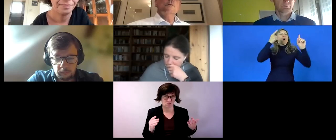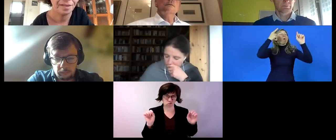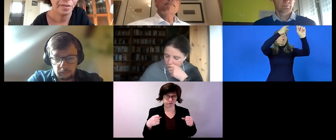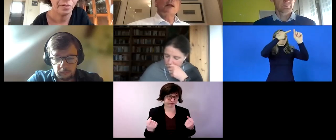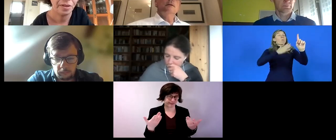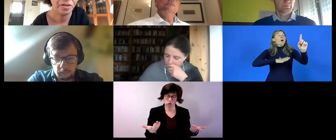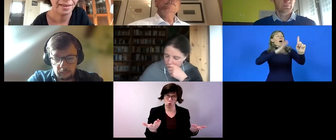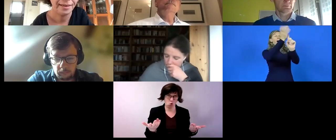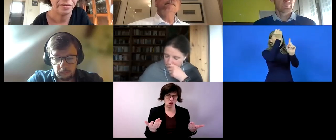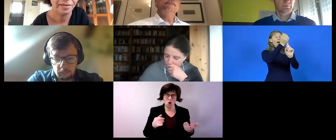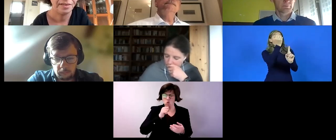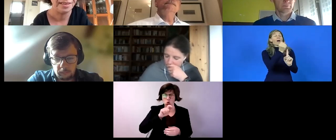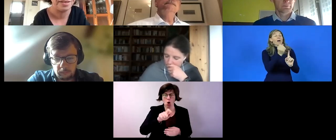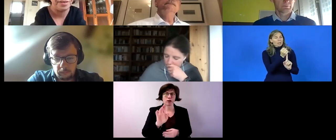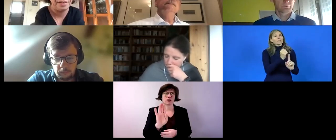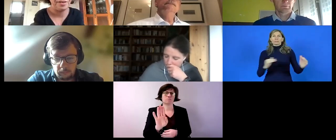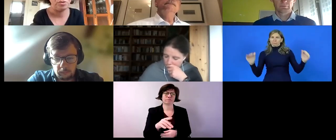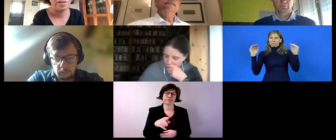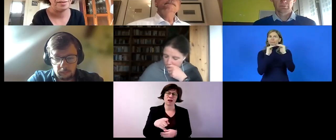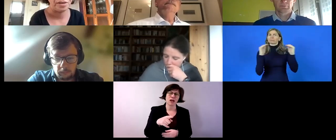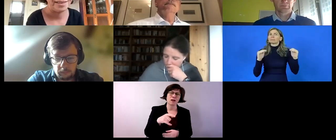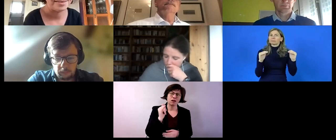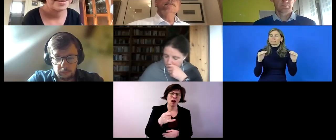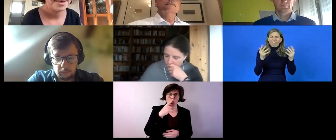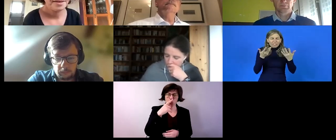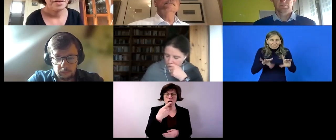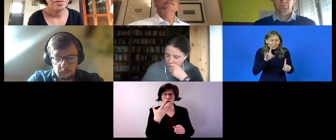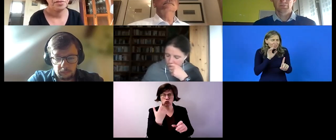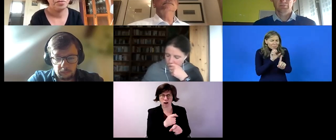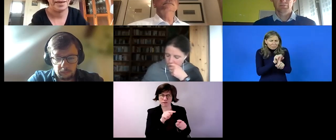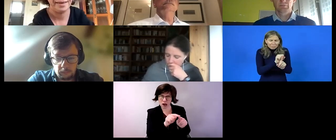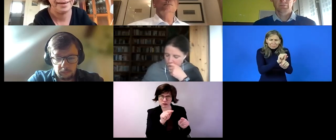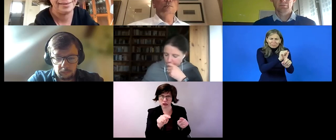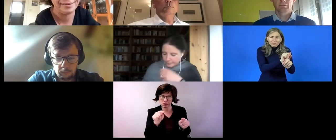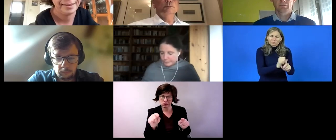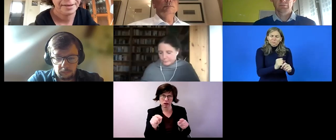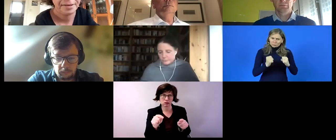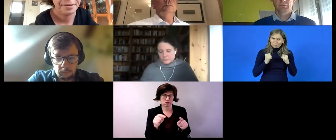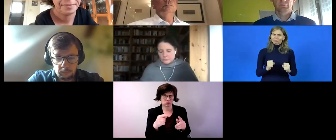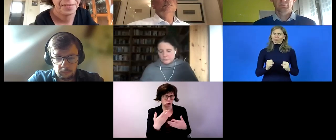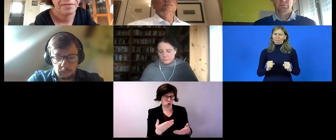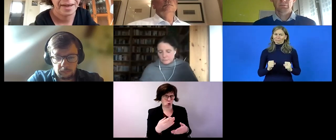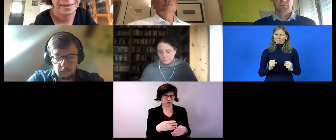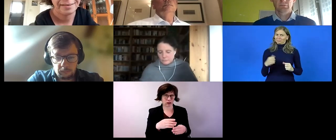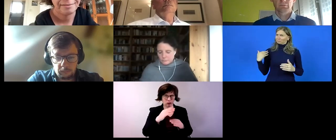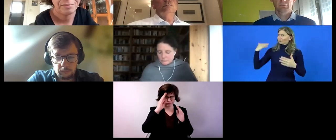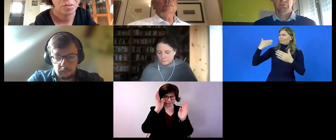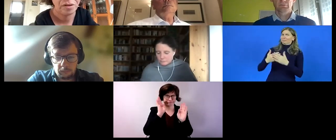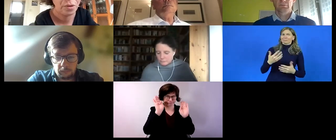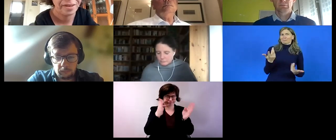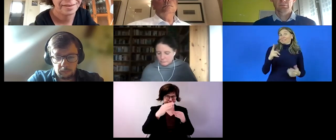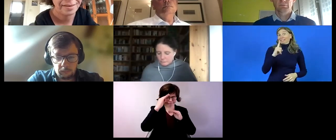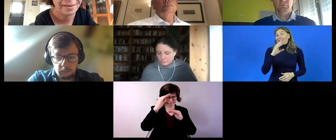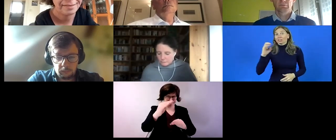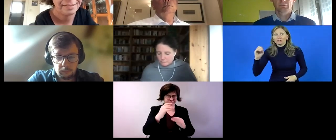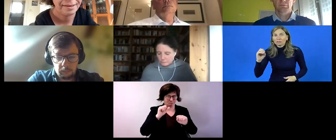um identified and uh determined in the last century uh you're